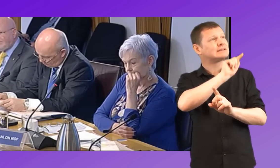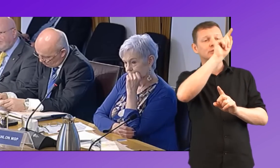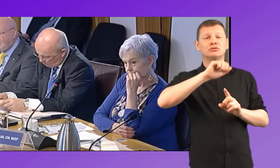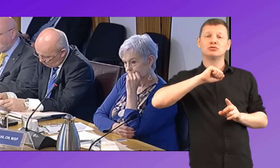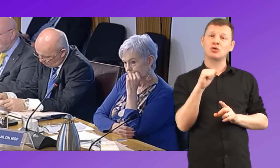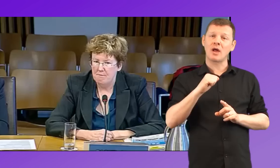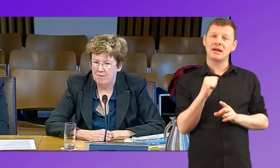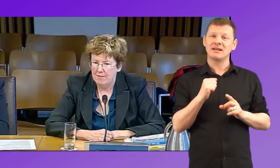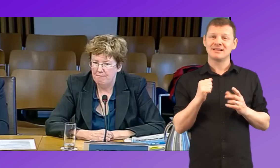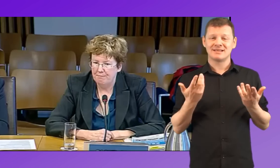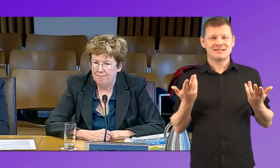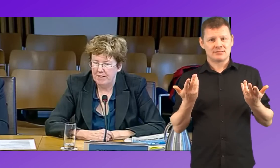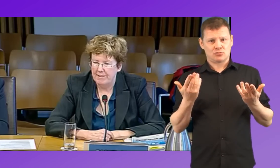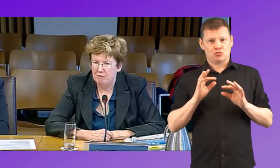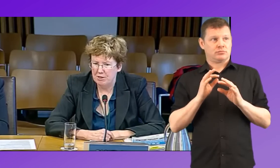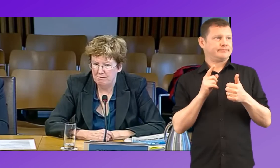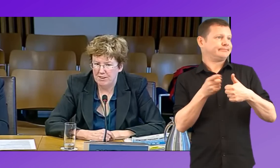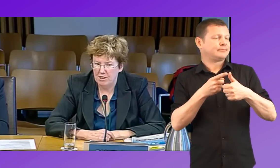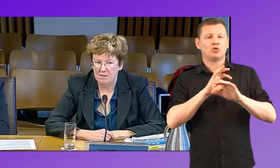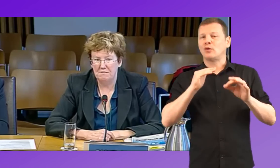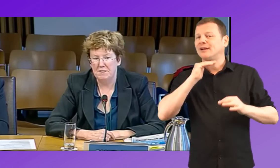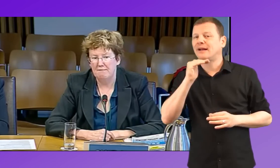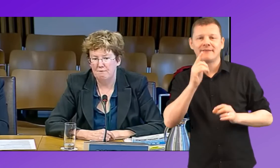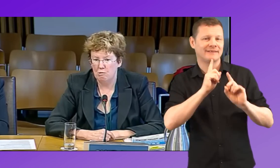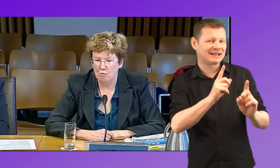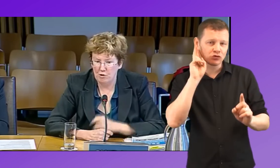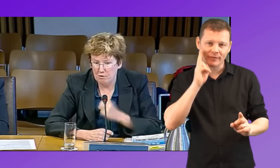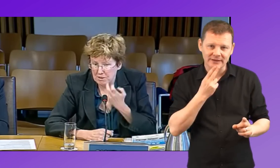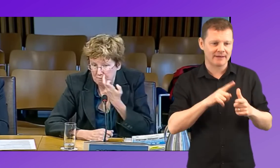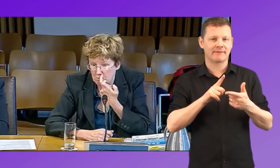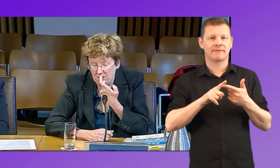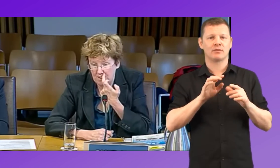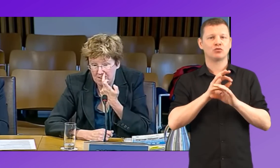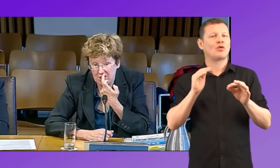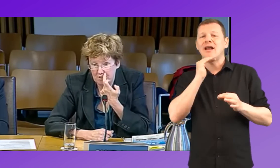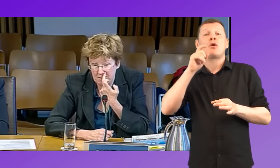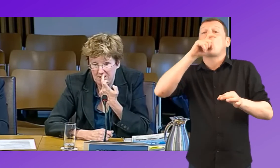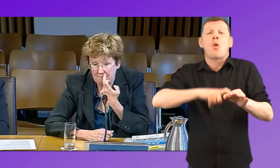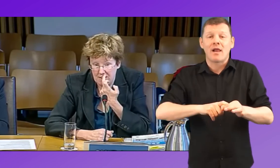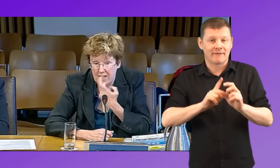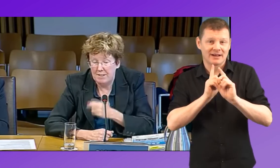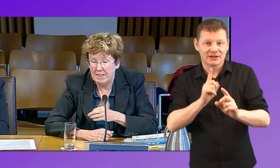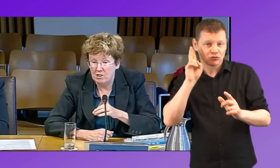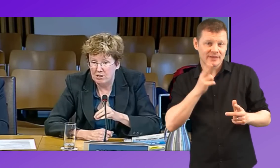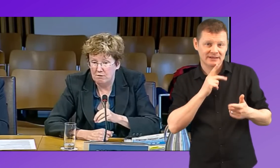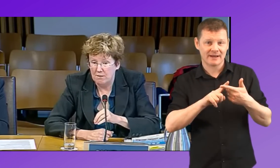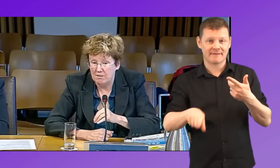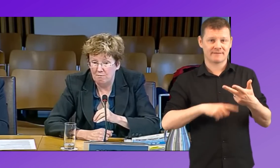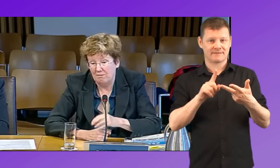not enough teachers of the deaf or not enough qualified teachers of the deaf. And occasionally, well,